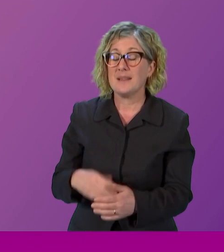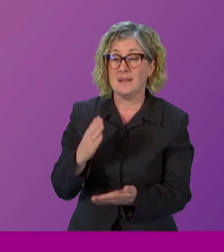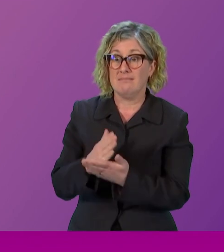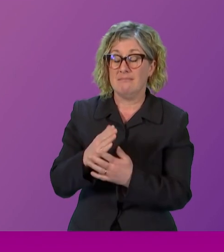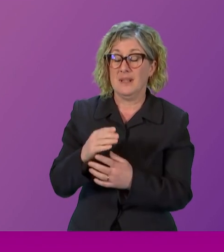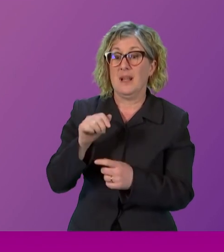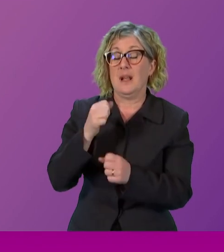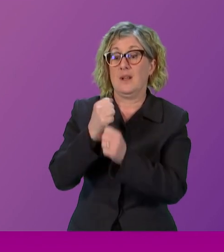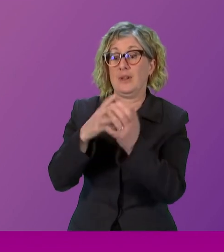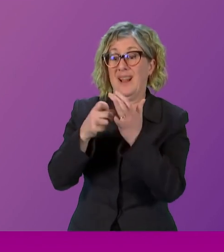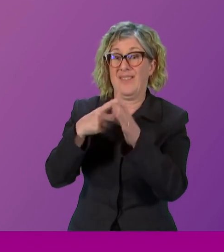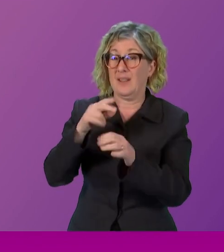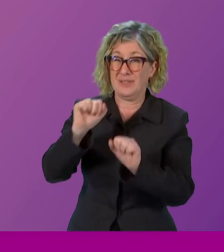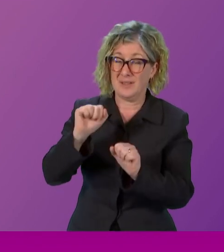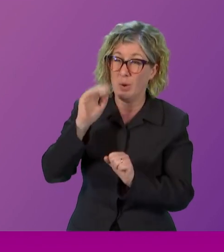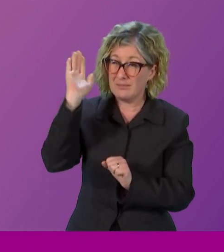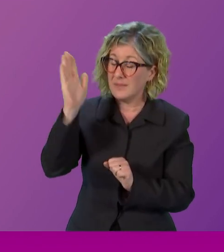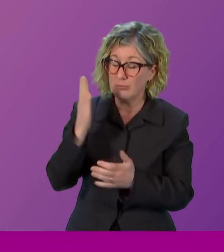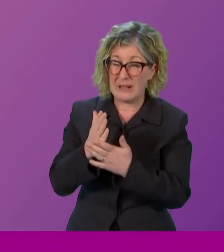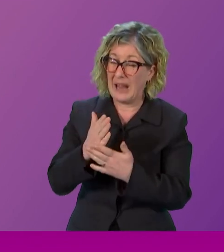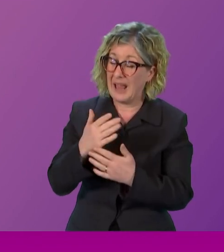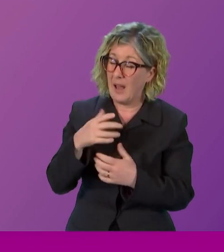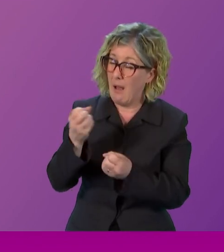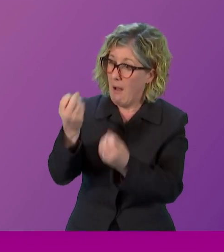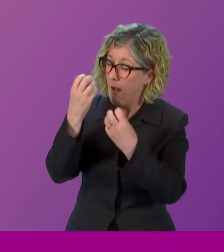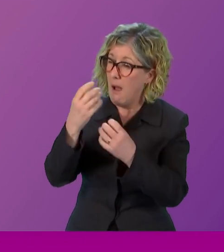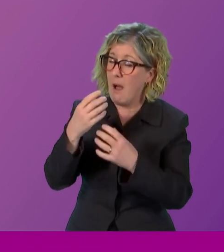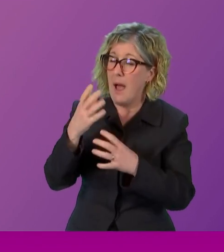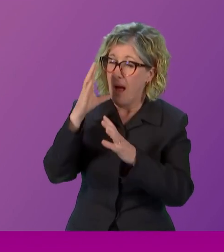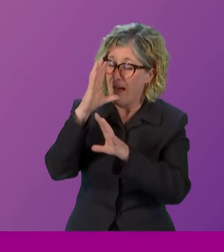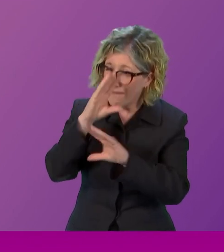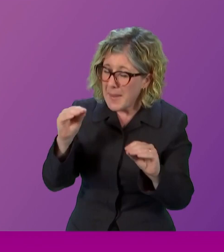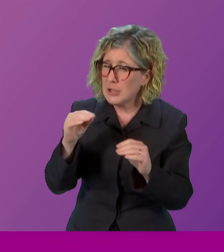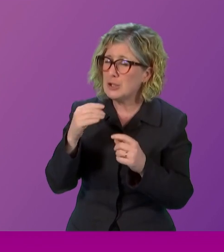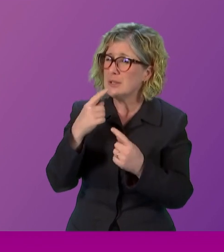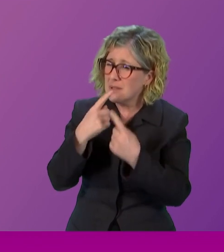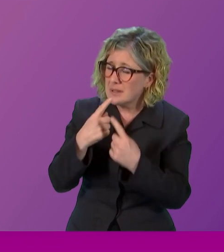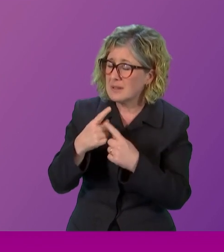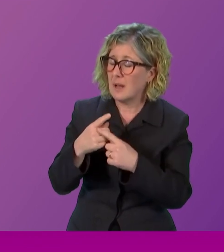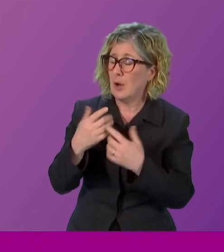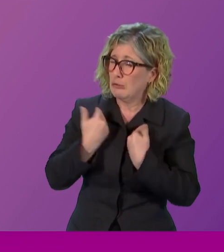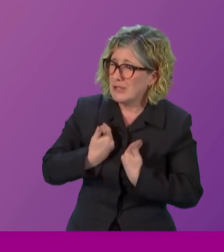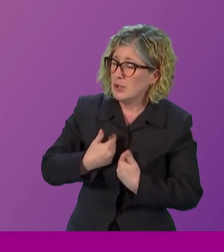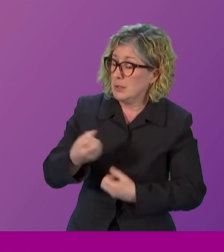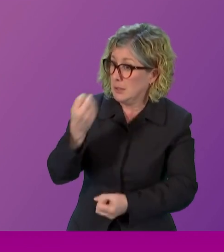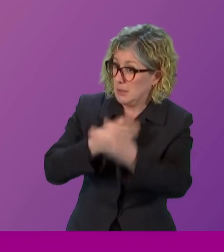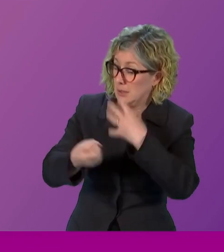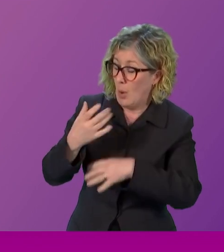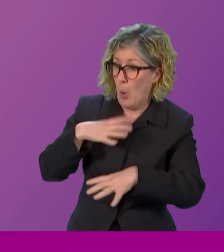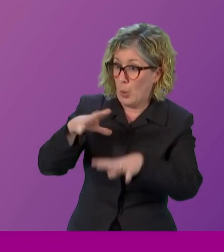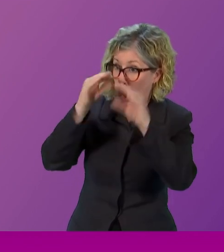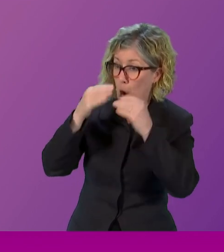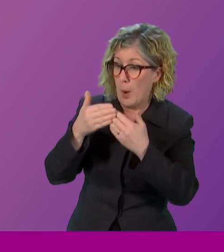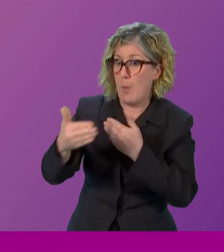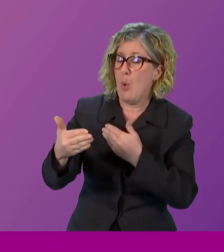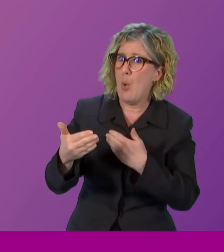contribution you made. And I need to learn more. I feel that you're